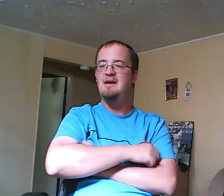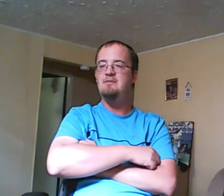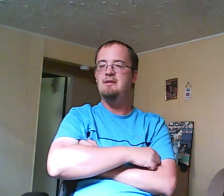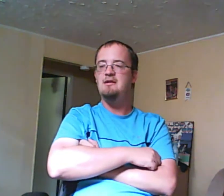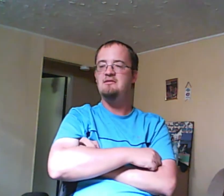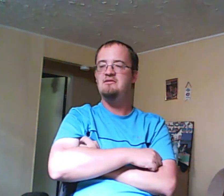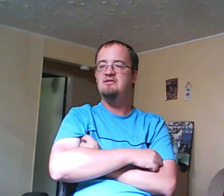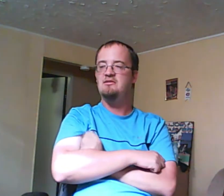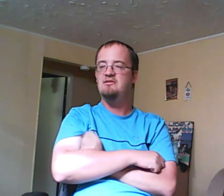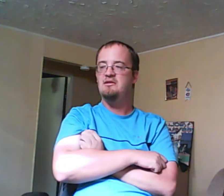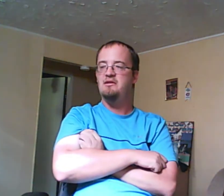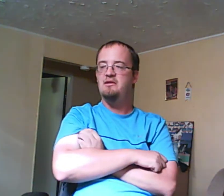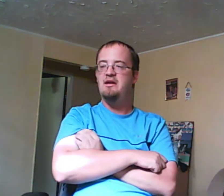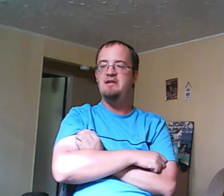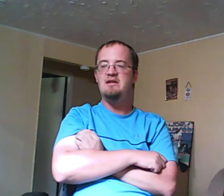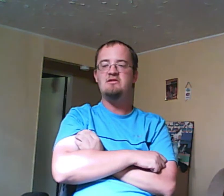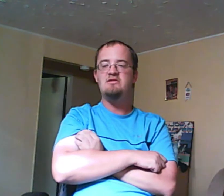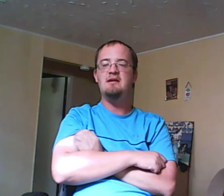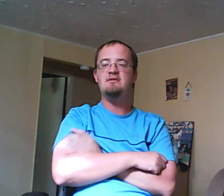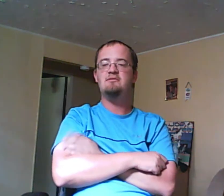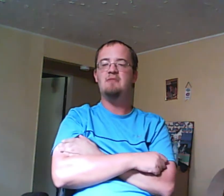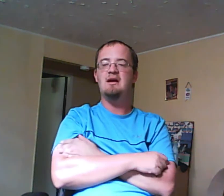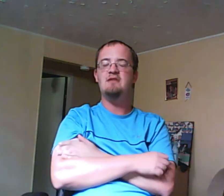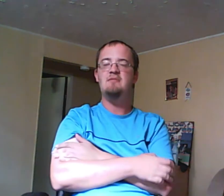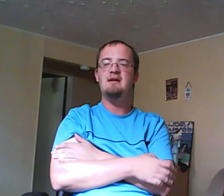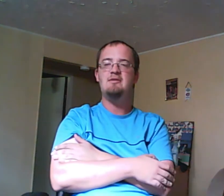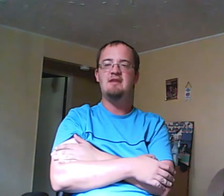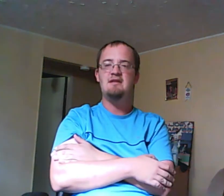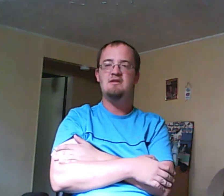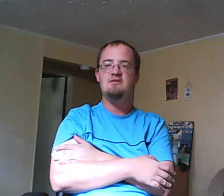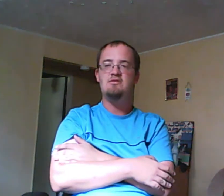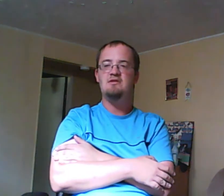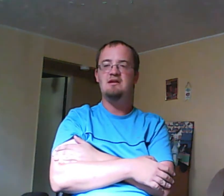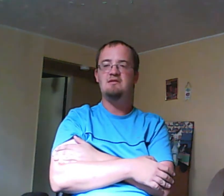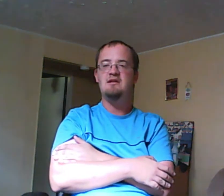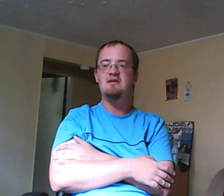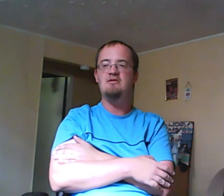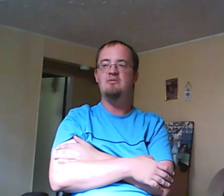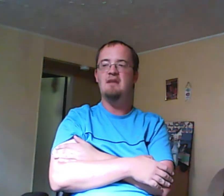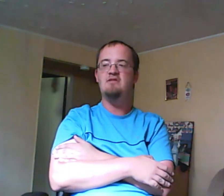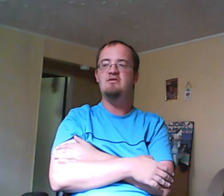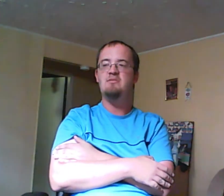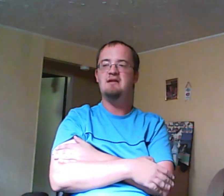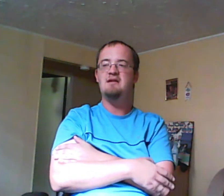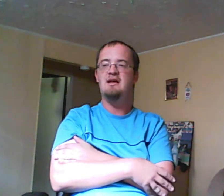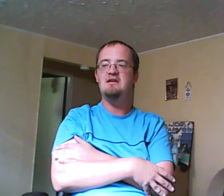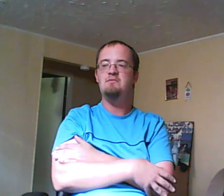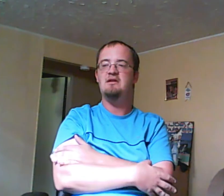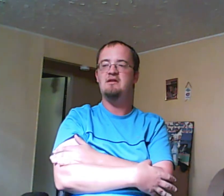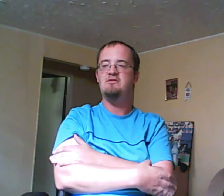about it. And then Zoe and Maya do make up at the end of Season 13, saying that, you know, Miles is a bad guy. He put us against